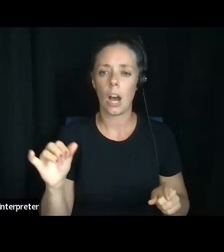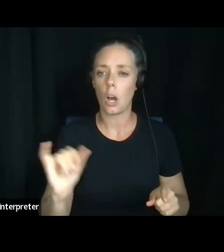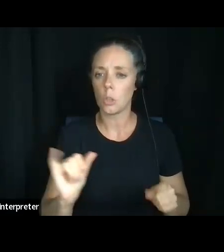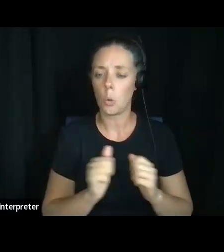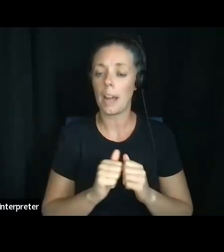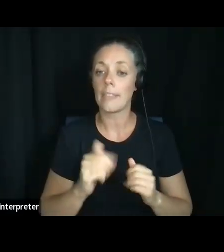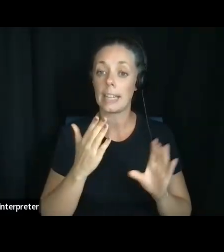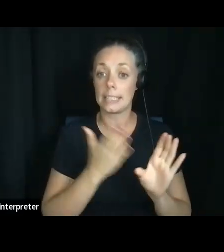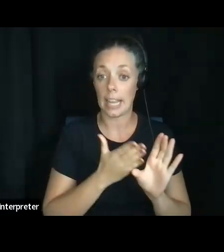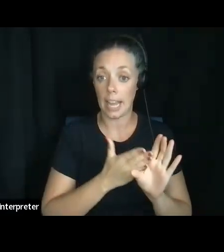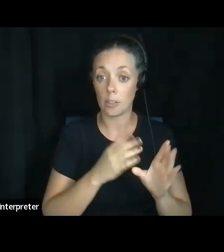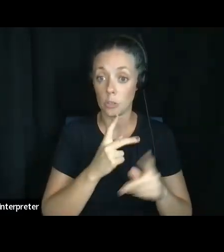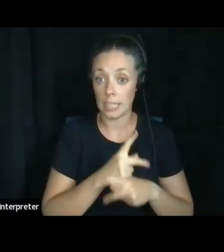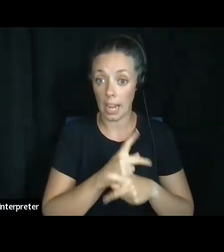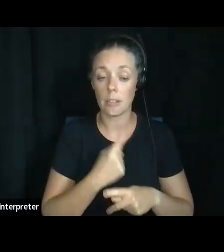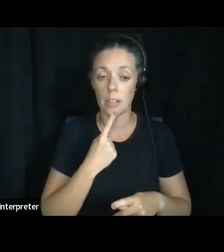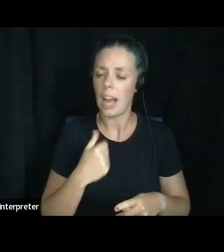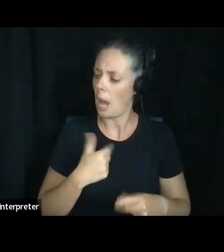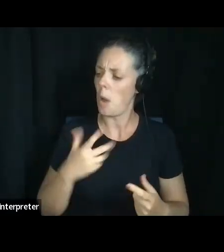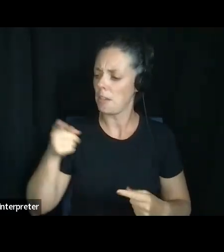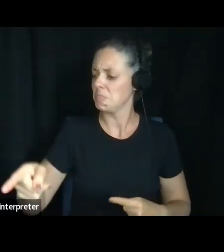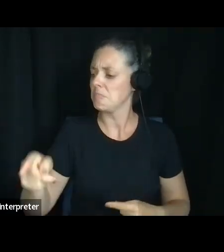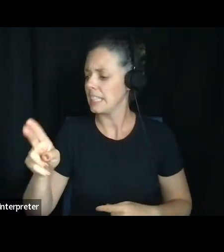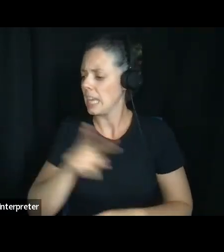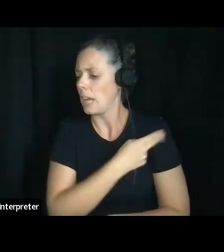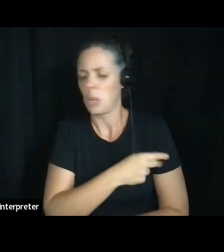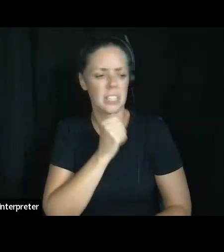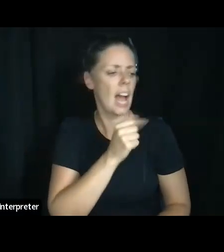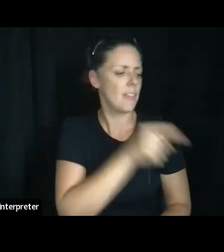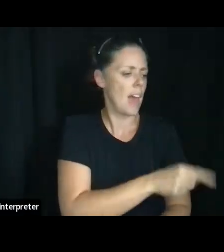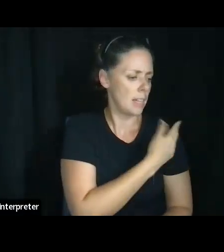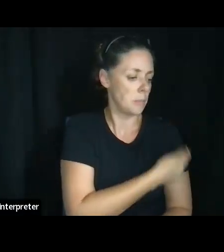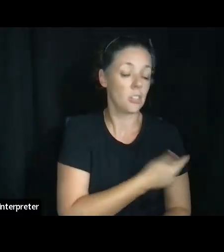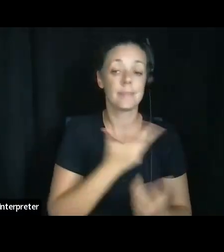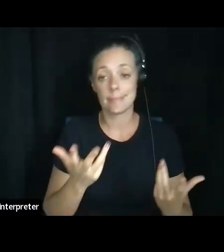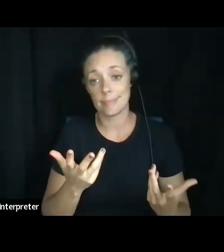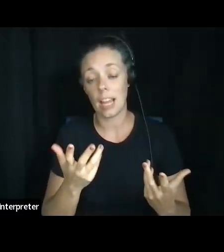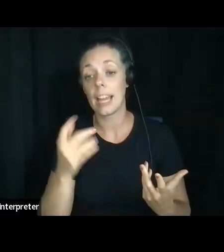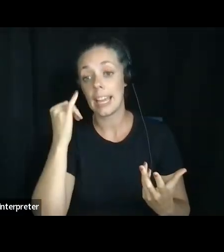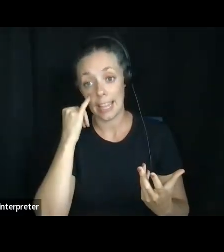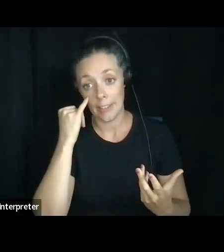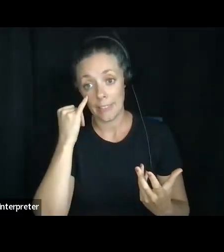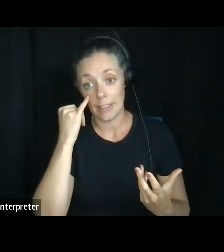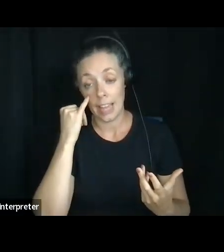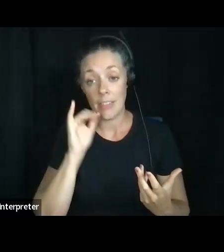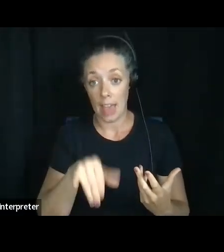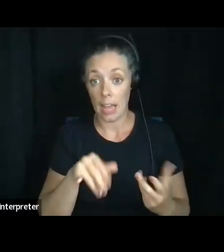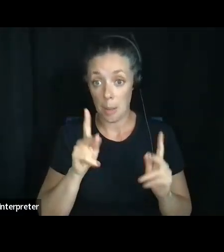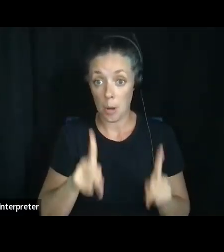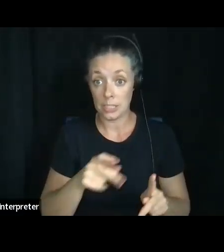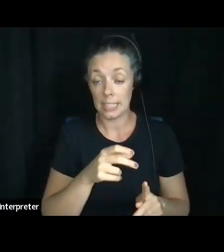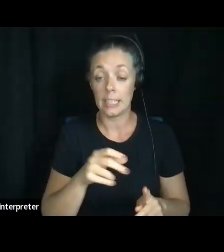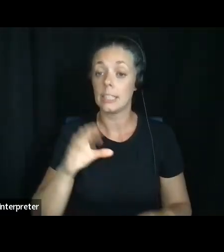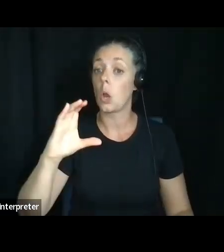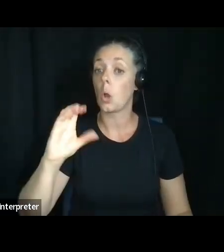Someone may say, I want to go to this hospital, not that hospital for psychiatric care, but when it comes down to it, if the person is committed, um,